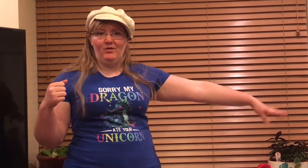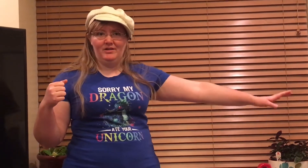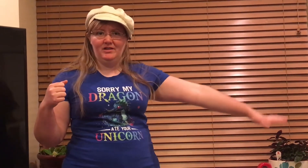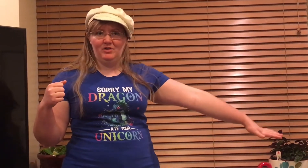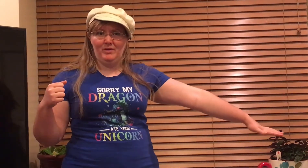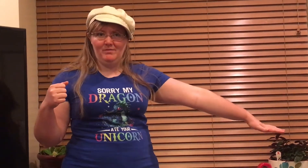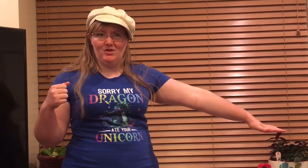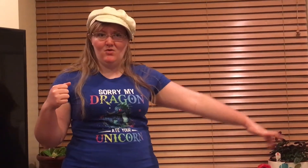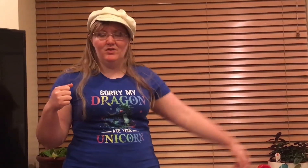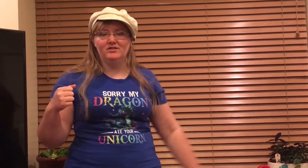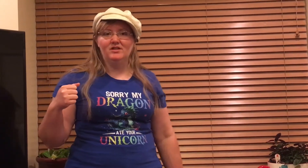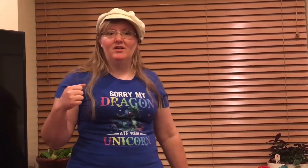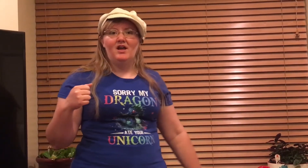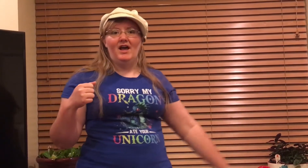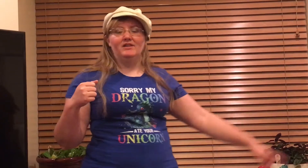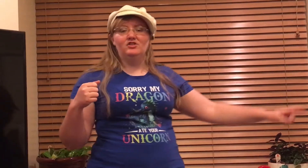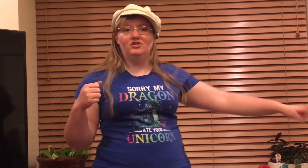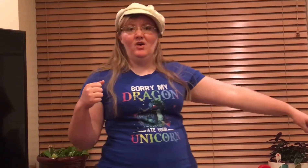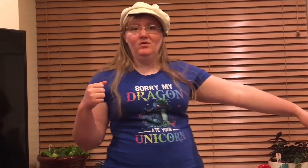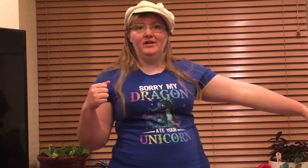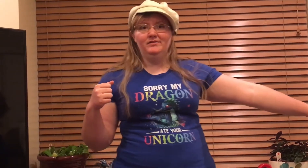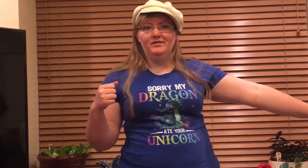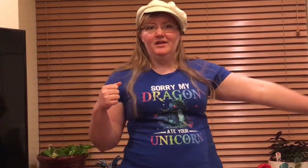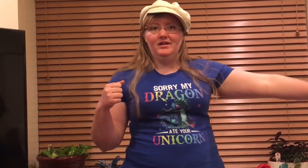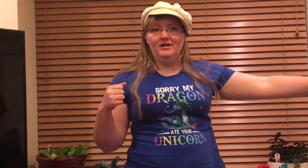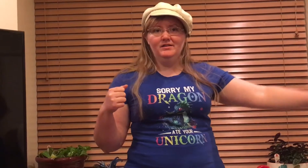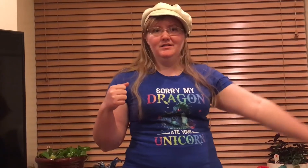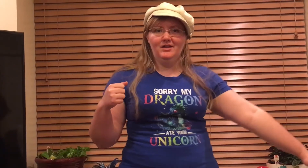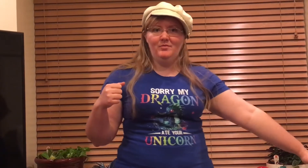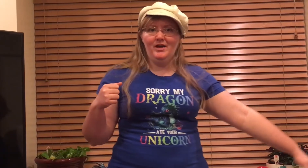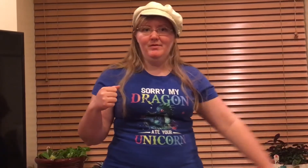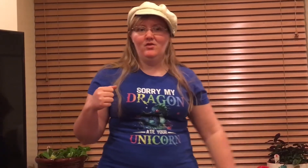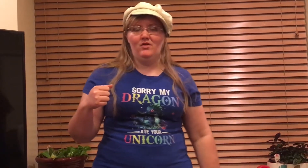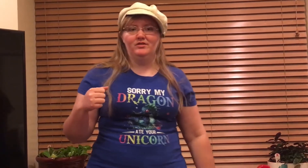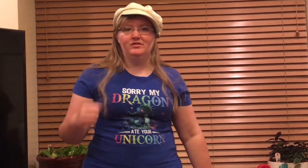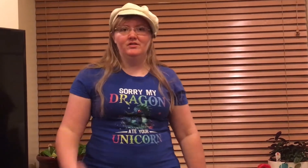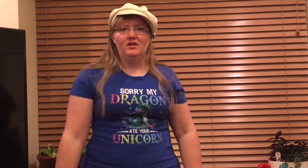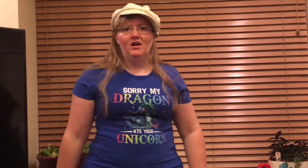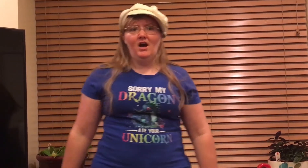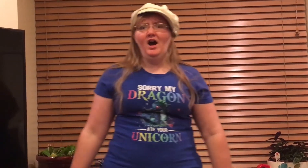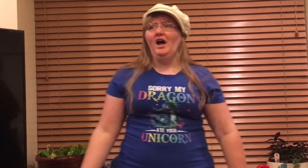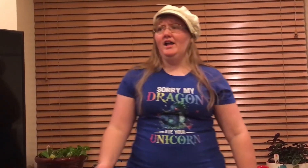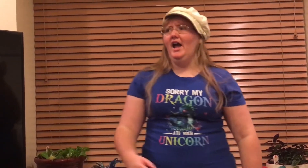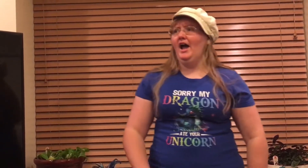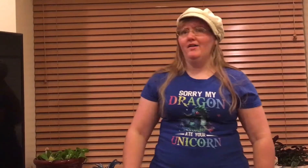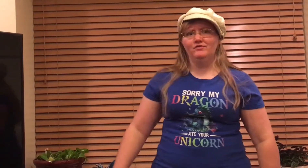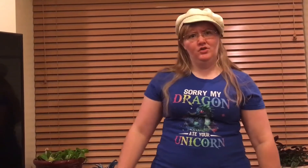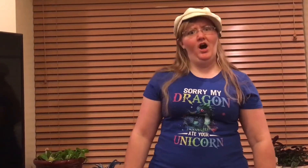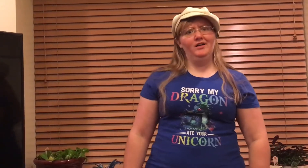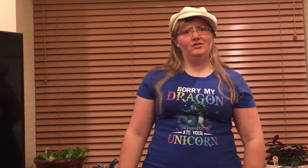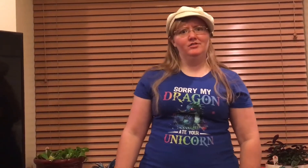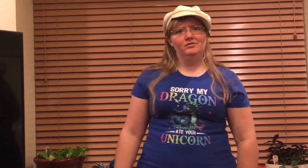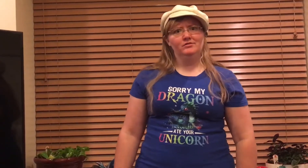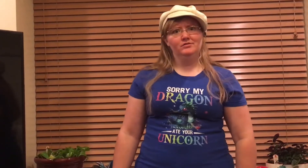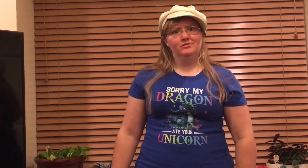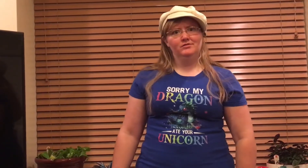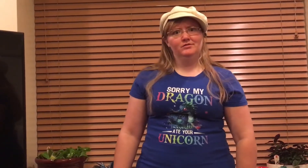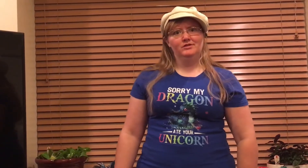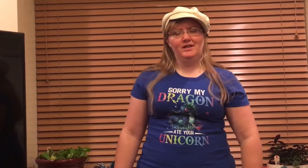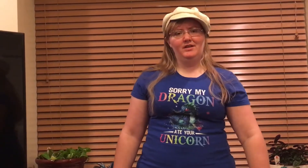and the little baby horse had stolen his little baby horse. I have not, said the